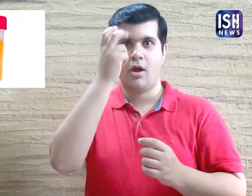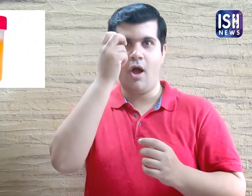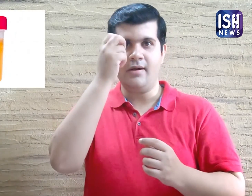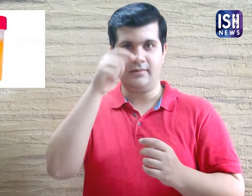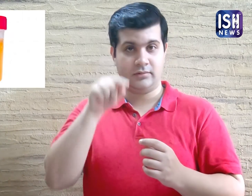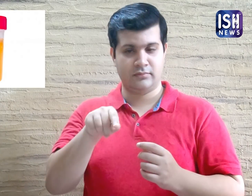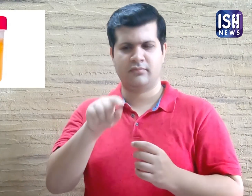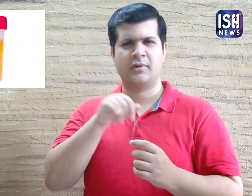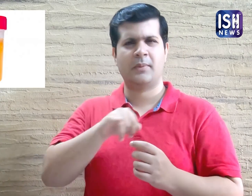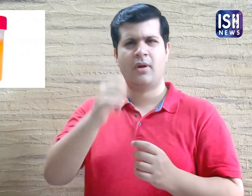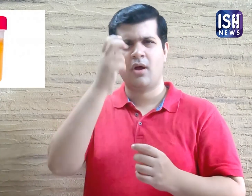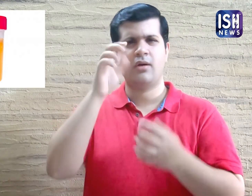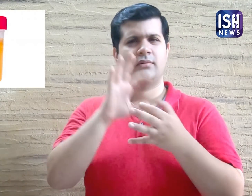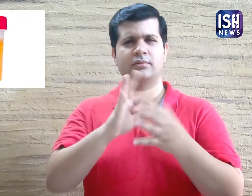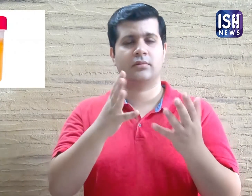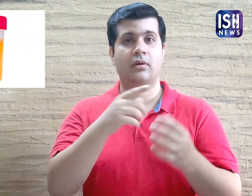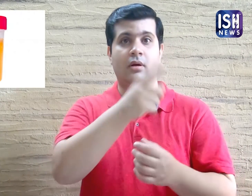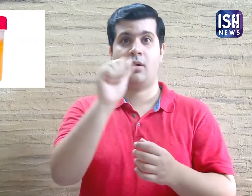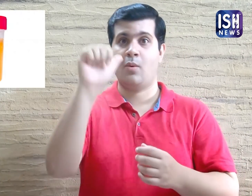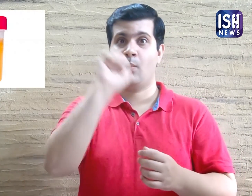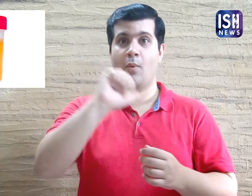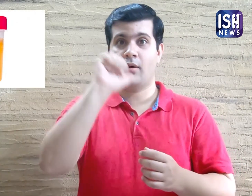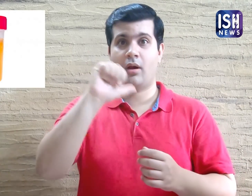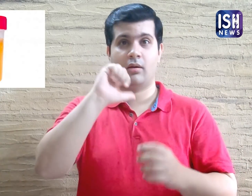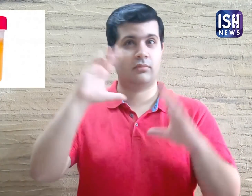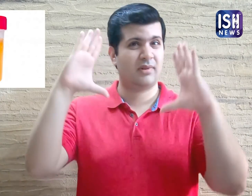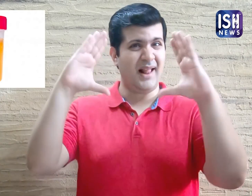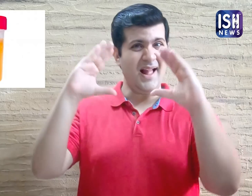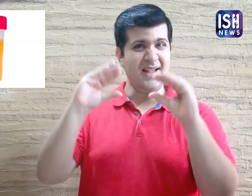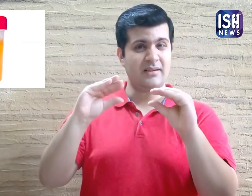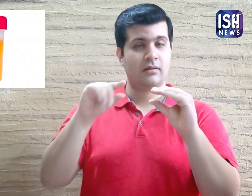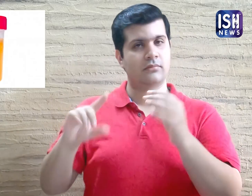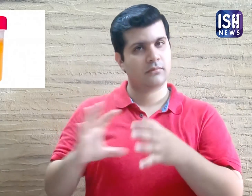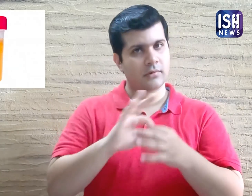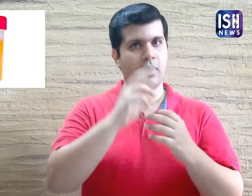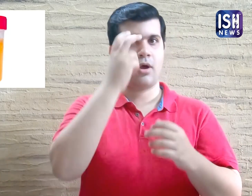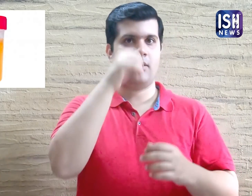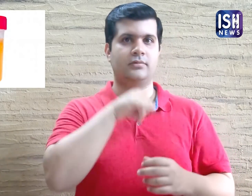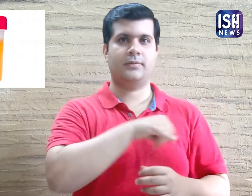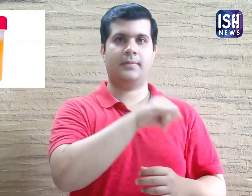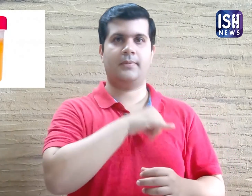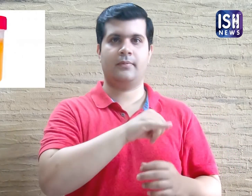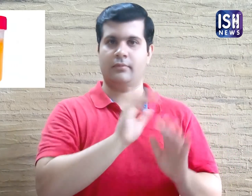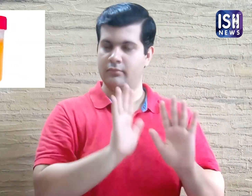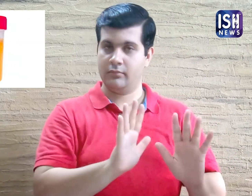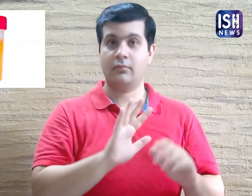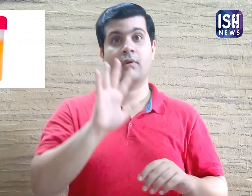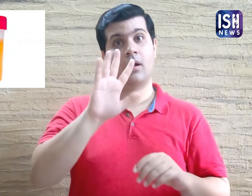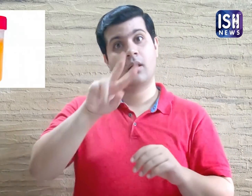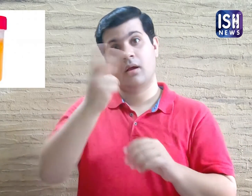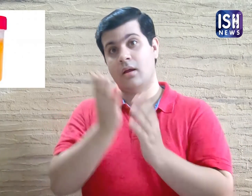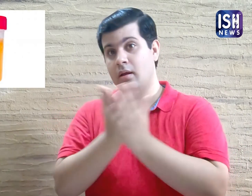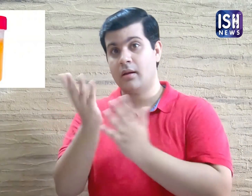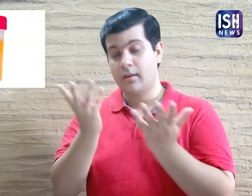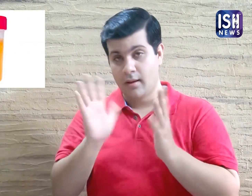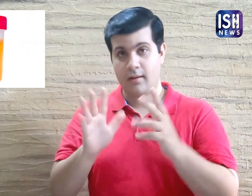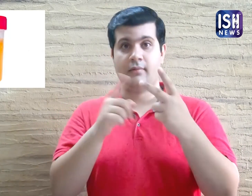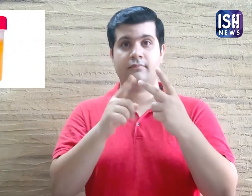11. If the urine appears orange, it could be because of dehydration. 14. If the